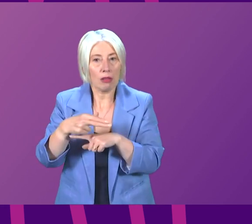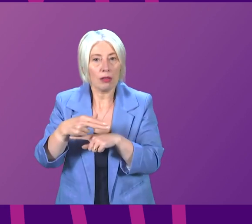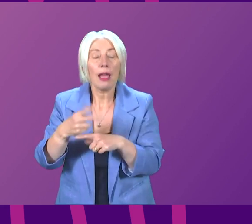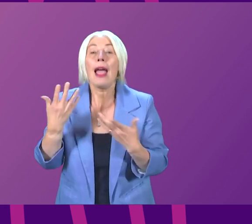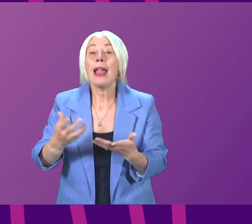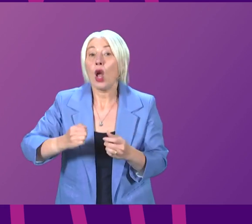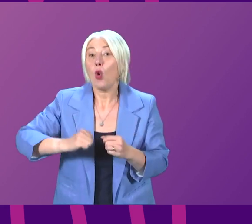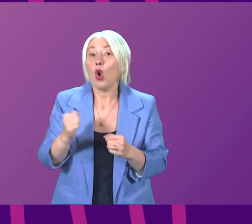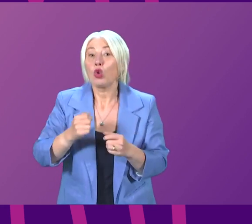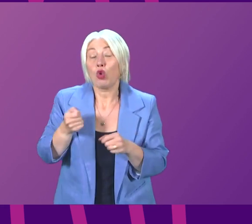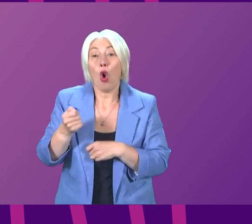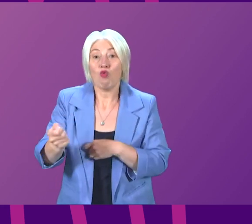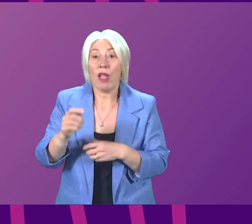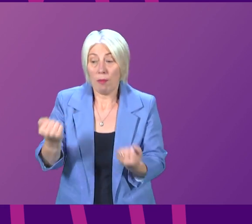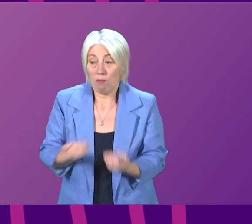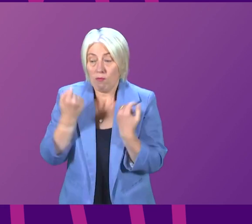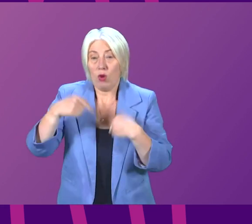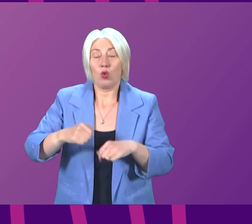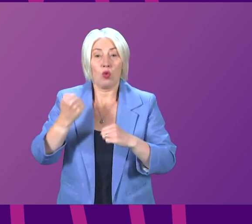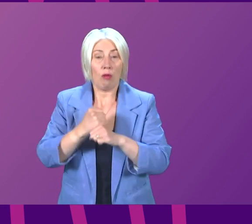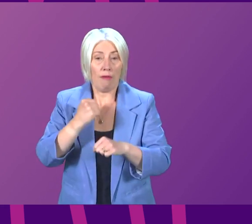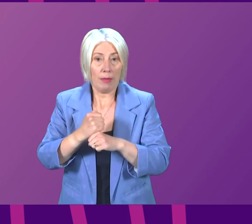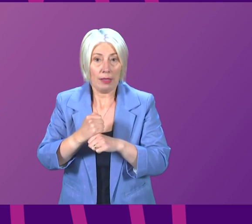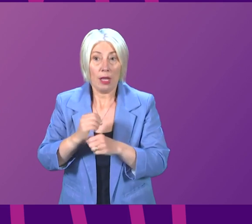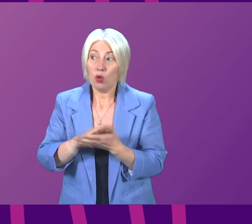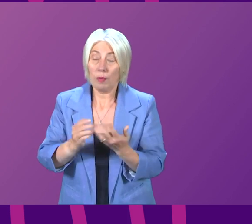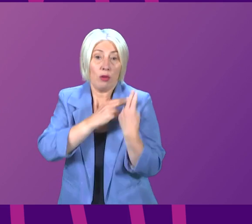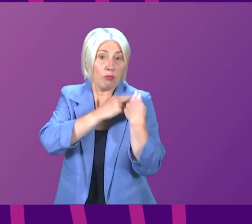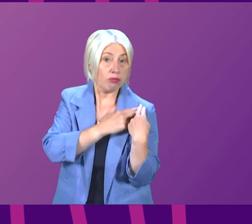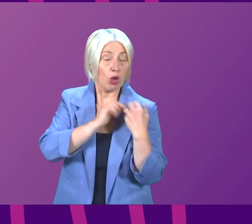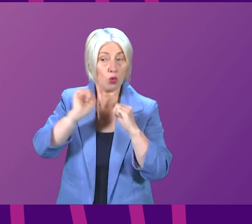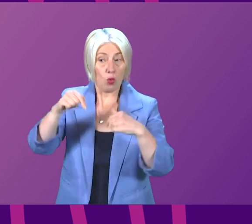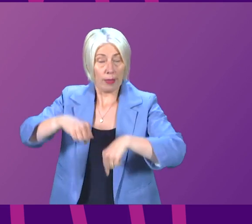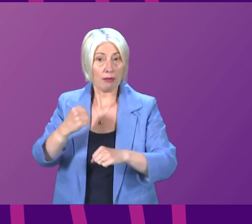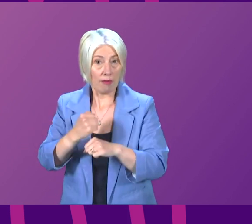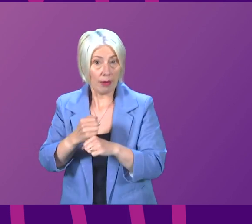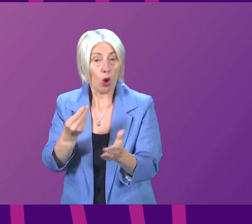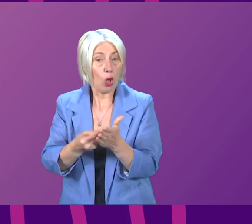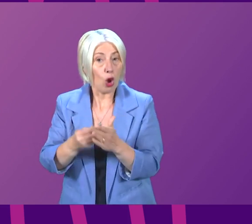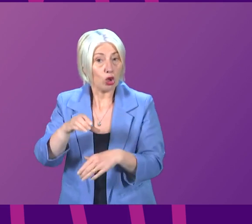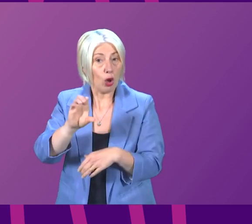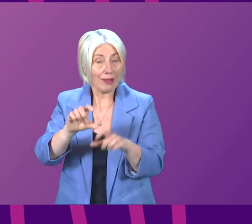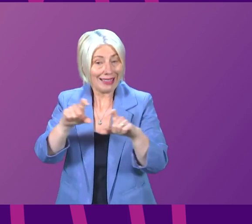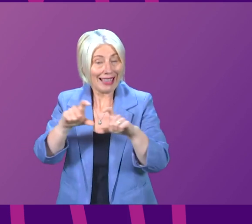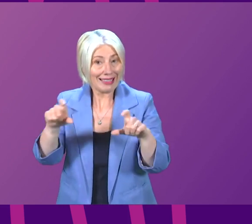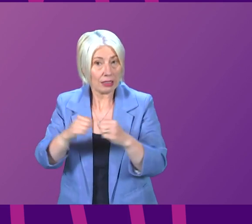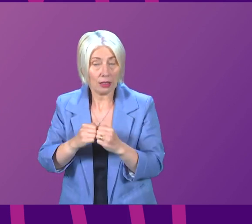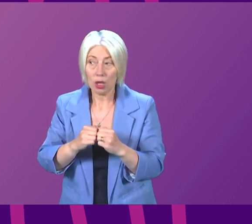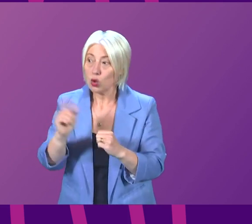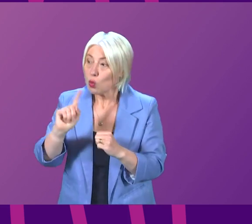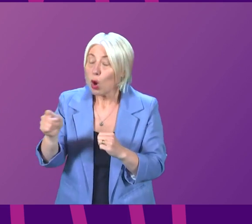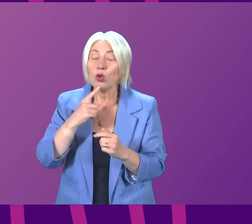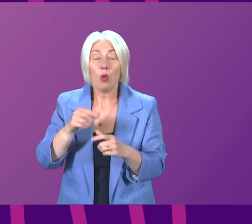public ownership. The decision on railfares is for this government. So will the First Minister commit to Labour's plan for halving